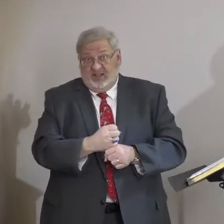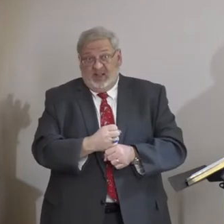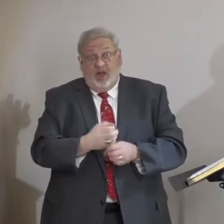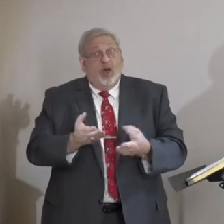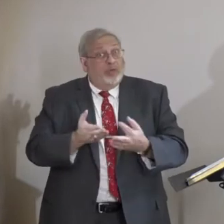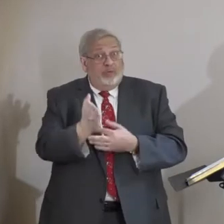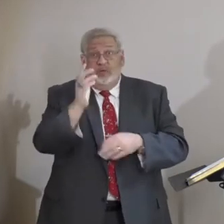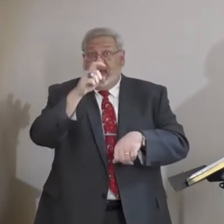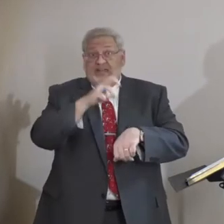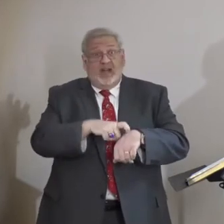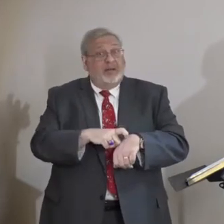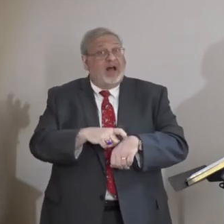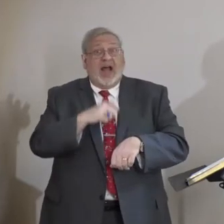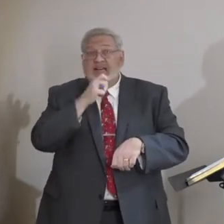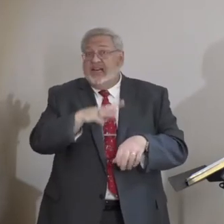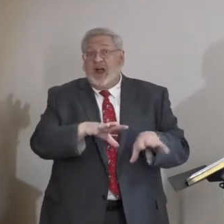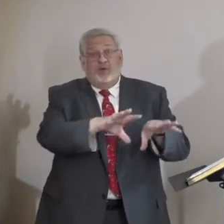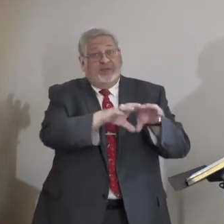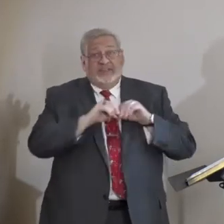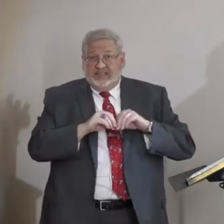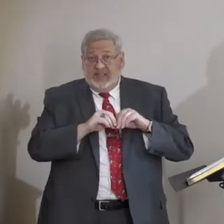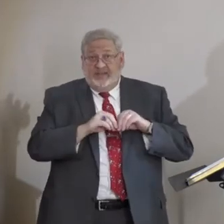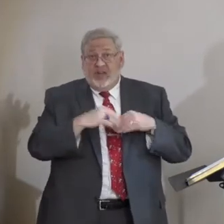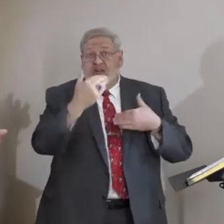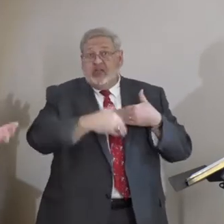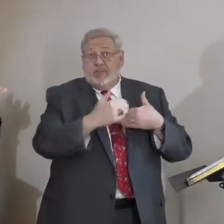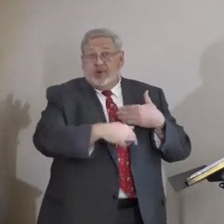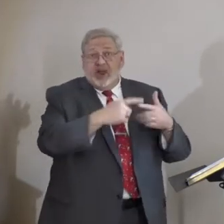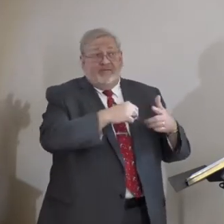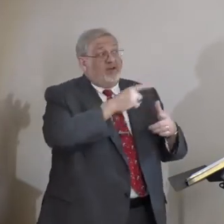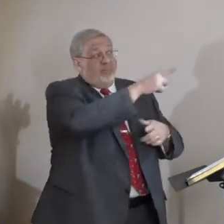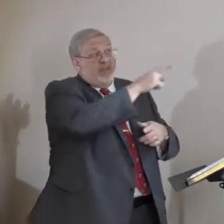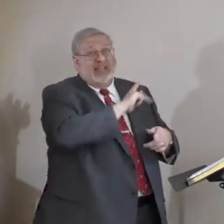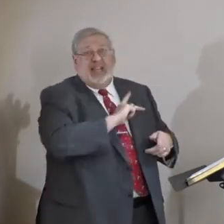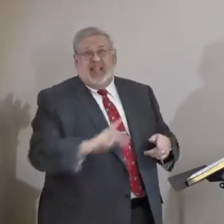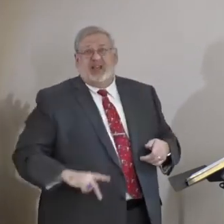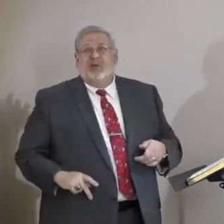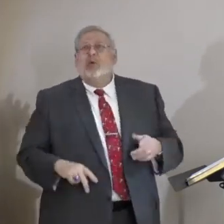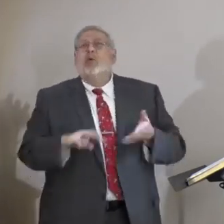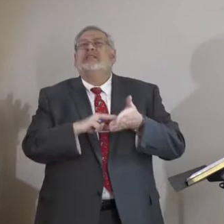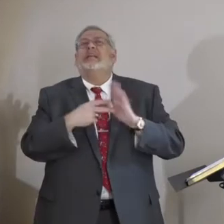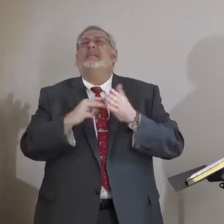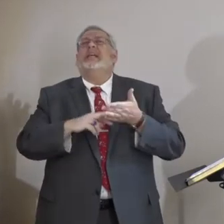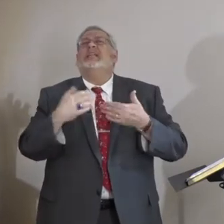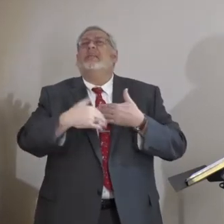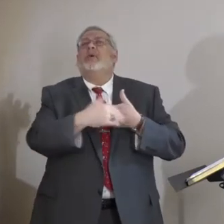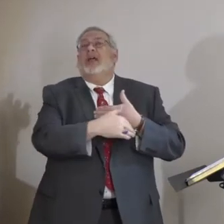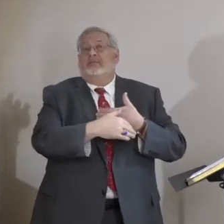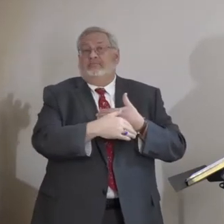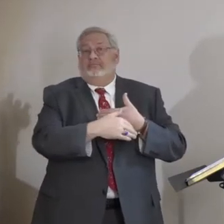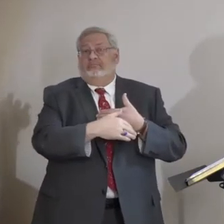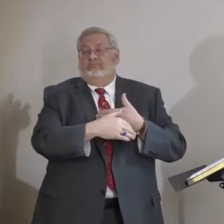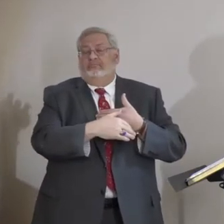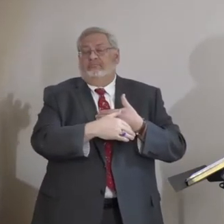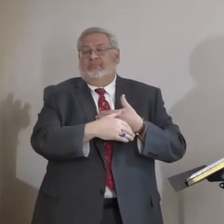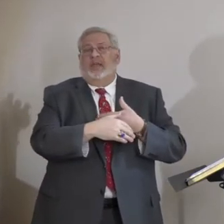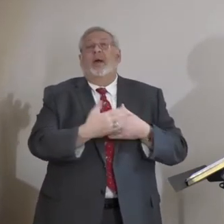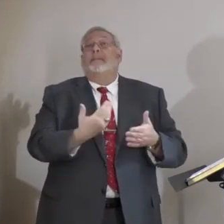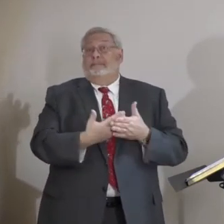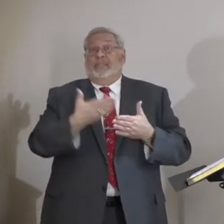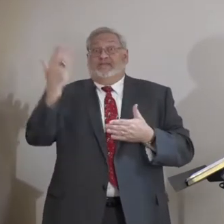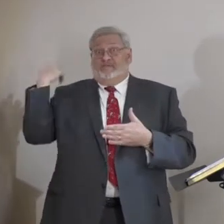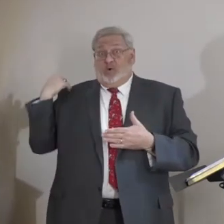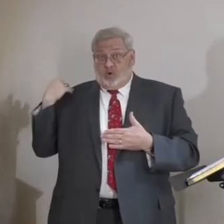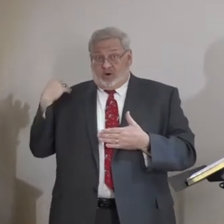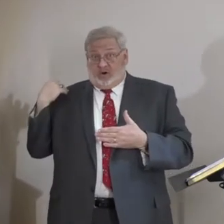during that time, I did not take the bread of the governor. What was the bread of the governor? Well, former governors took